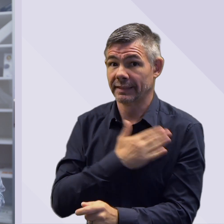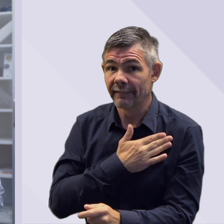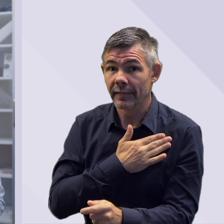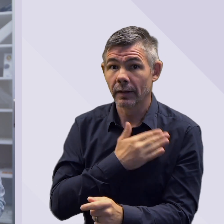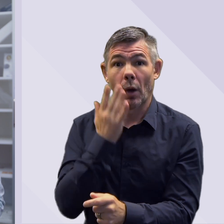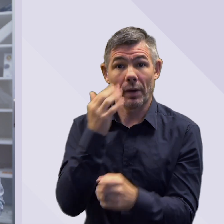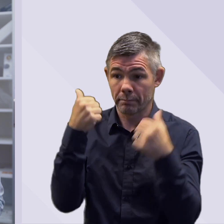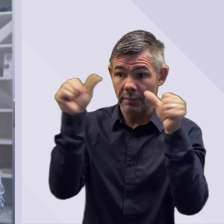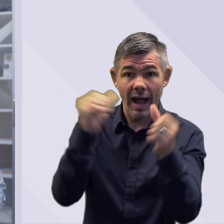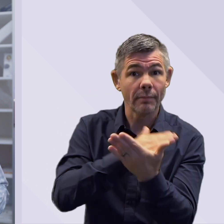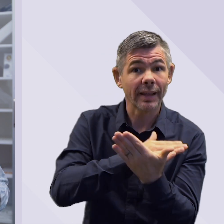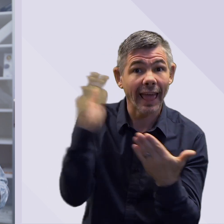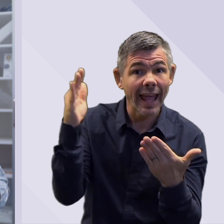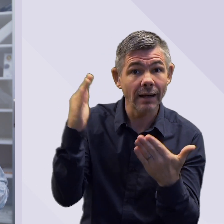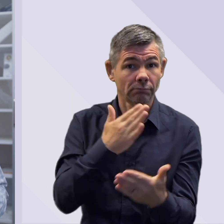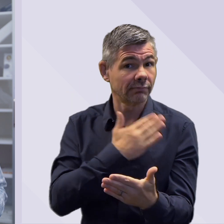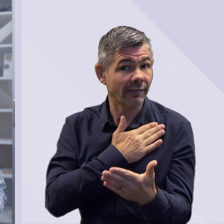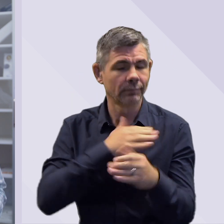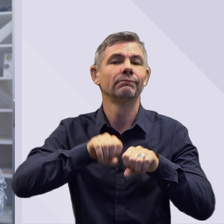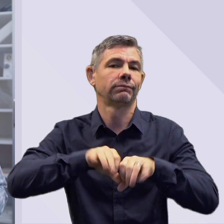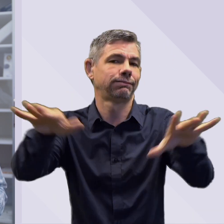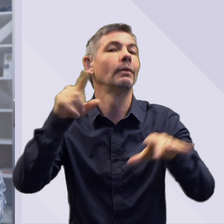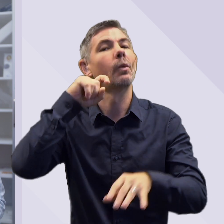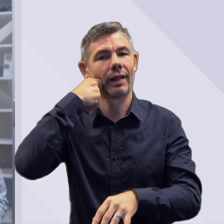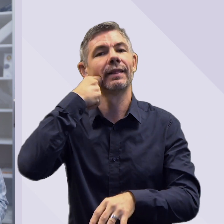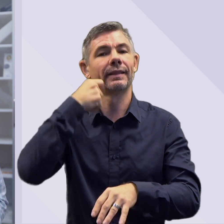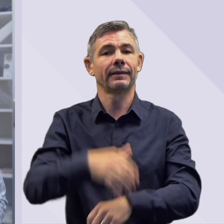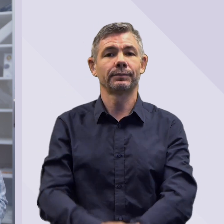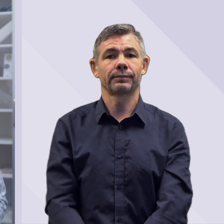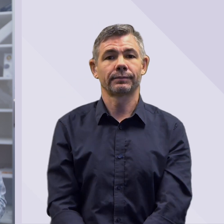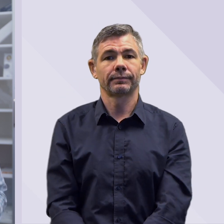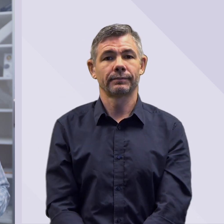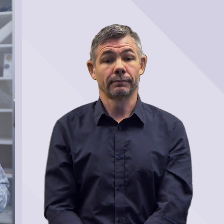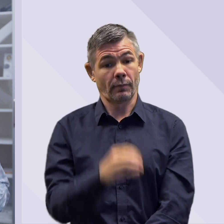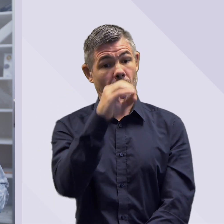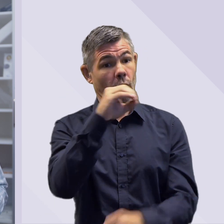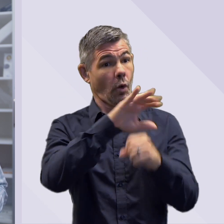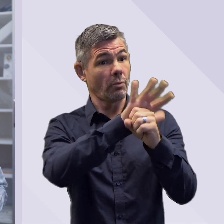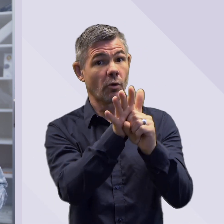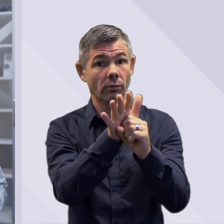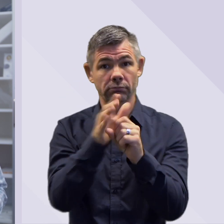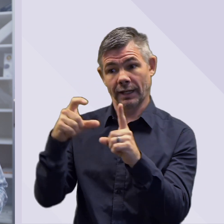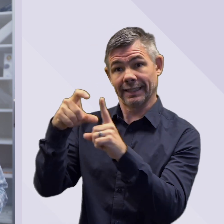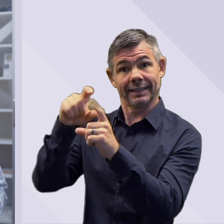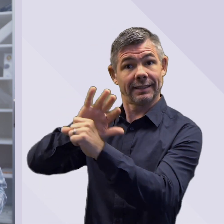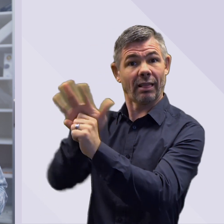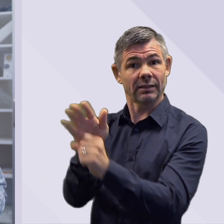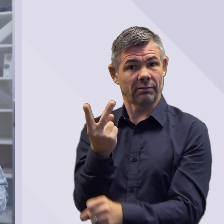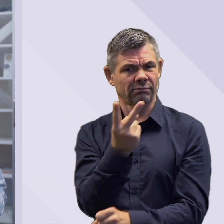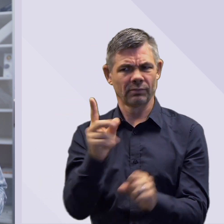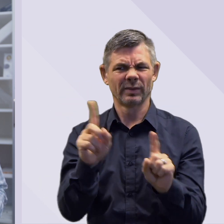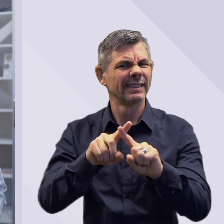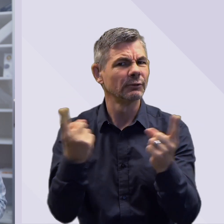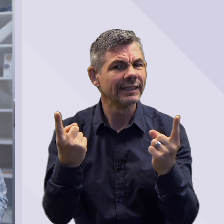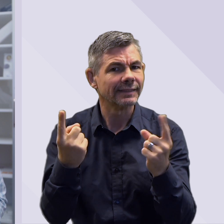another booster shot the researchers will find that out for us make sure they test the vaccines